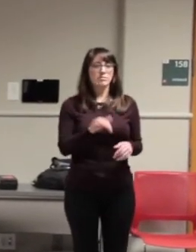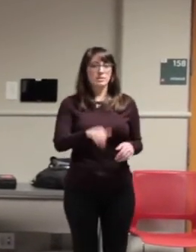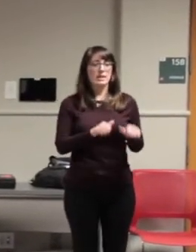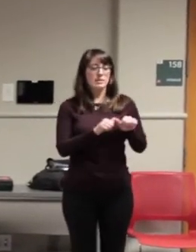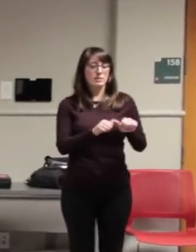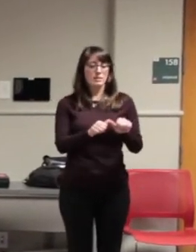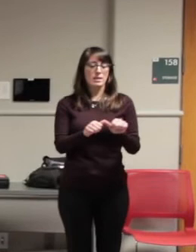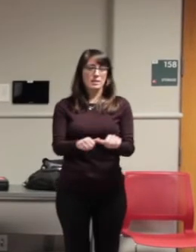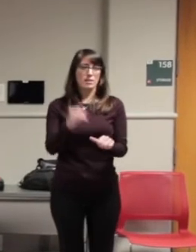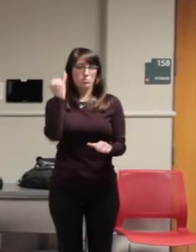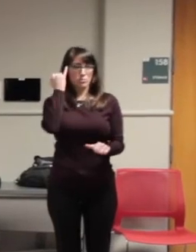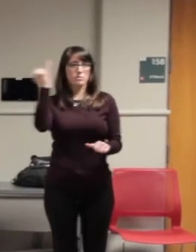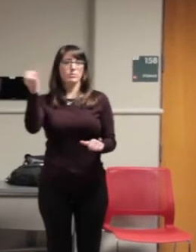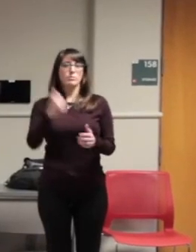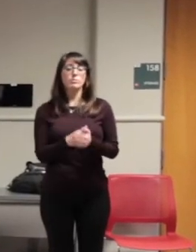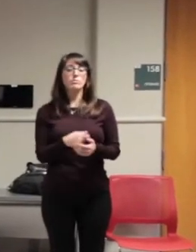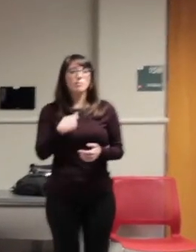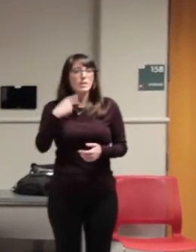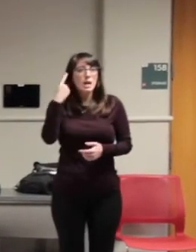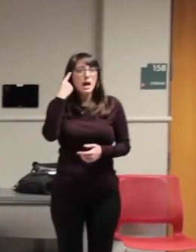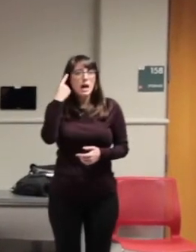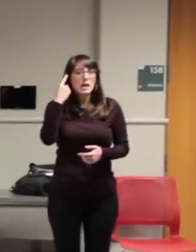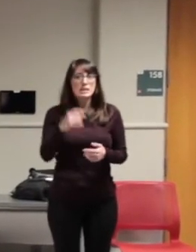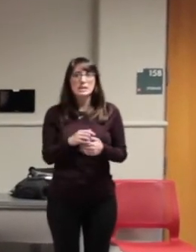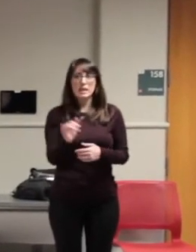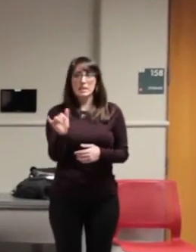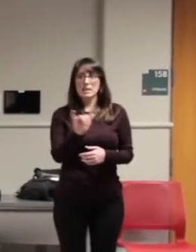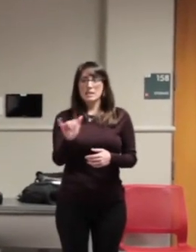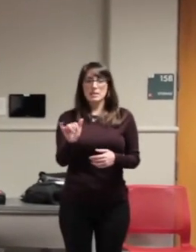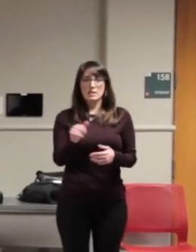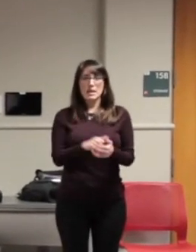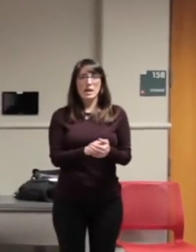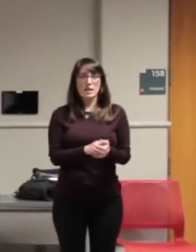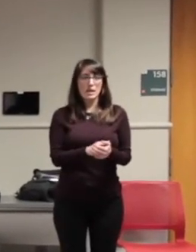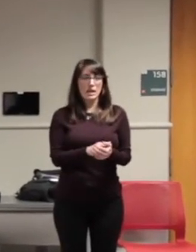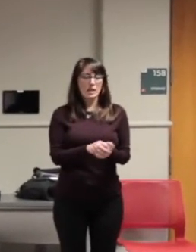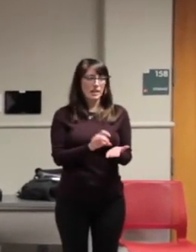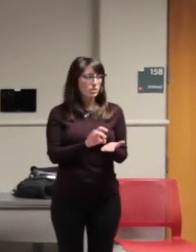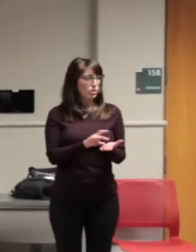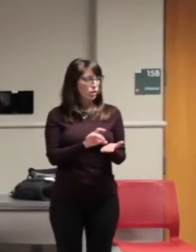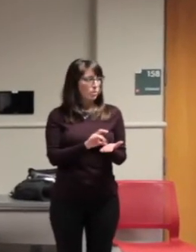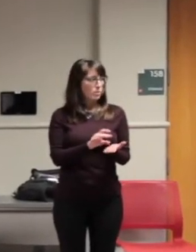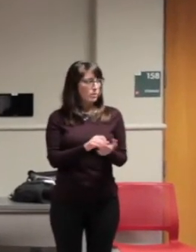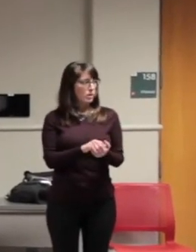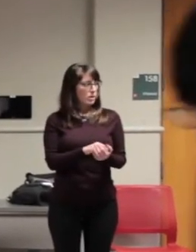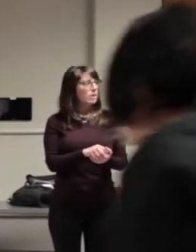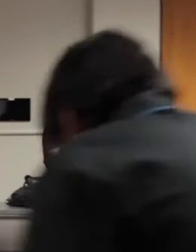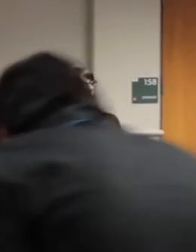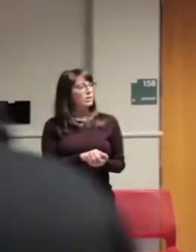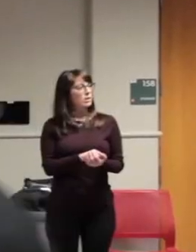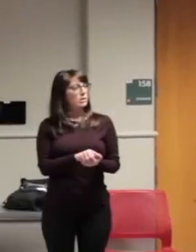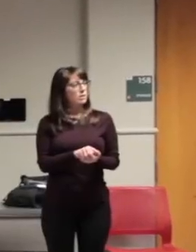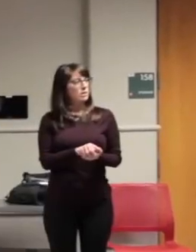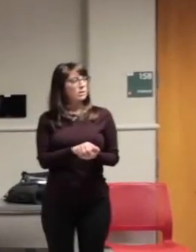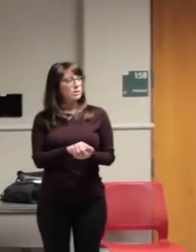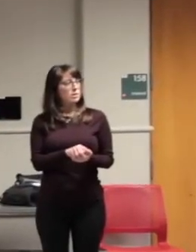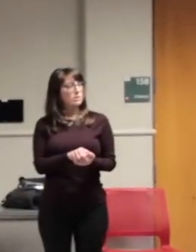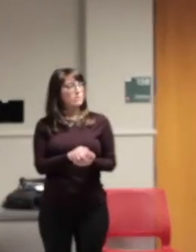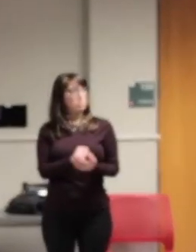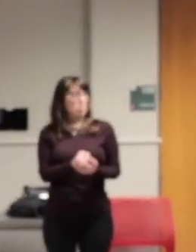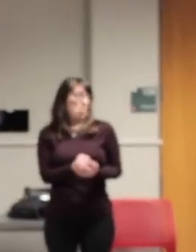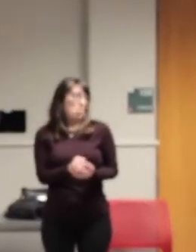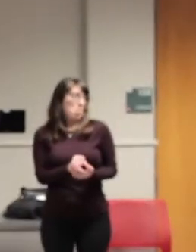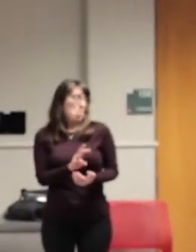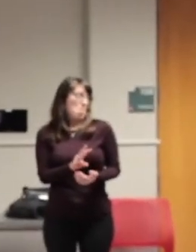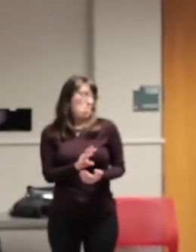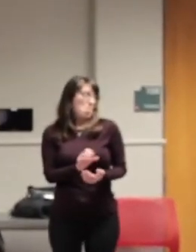ideologies. And I think about it always as software for your brain. Your brain does lots of different things. One thing that it does is burn out too much because it has little thoughts,